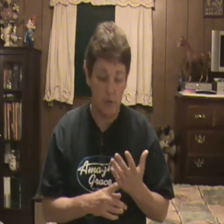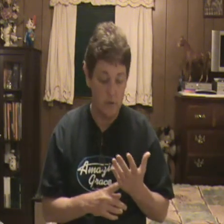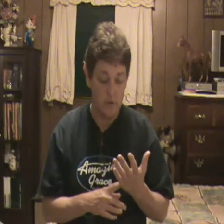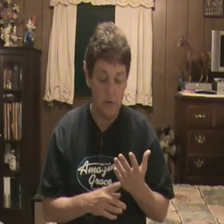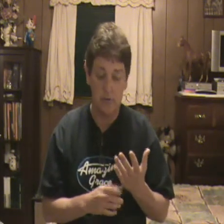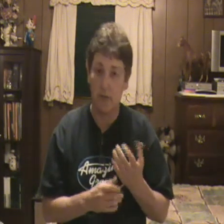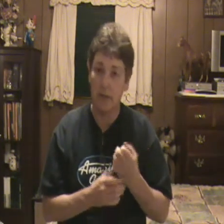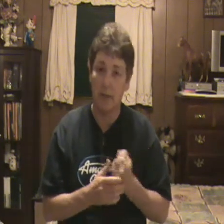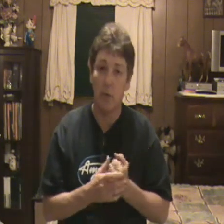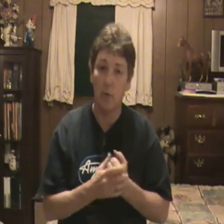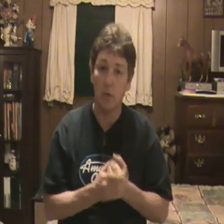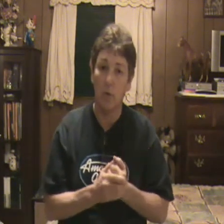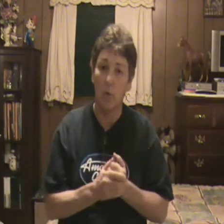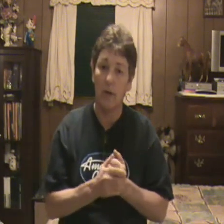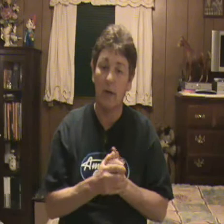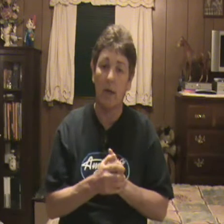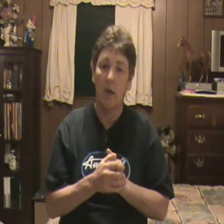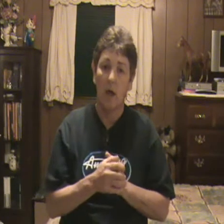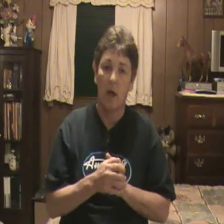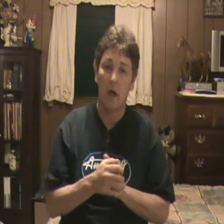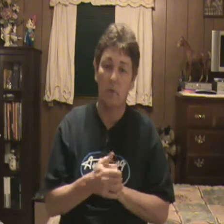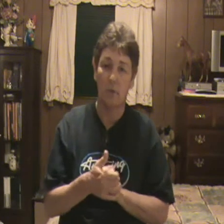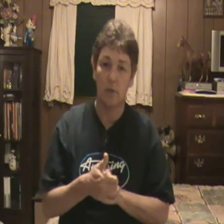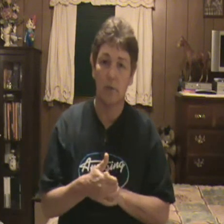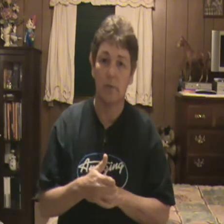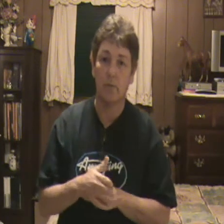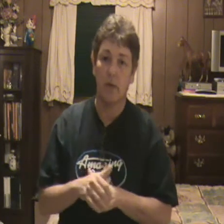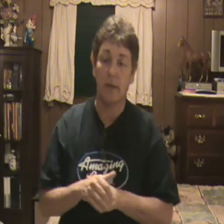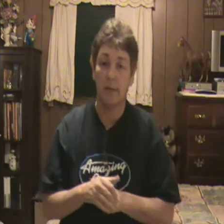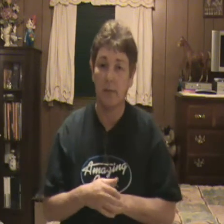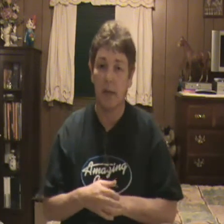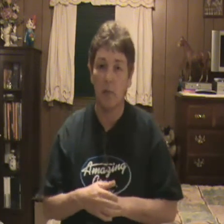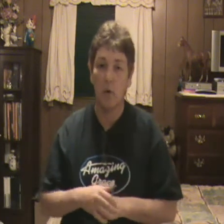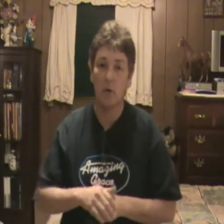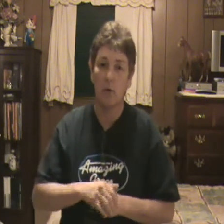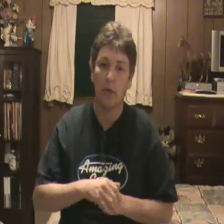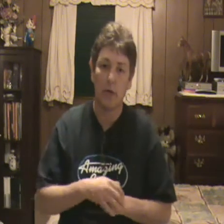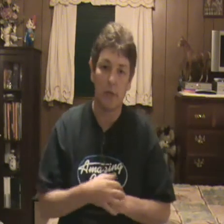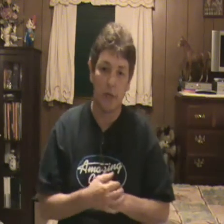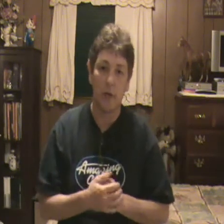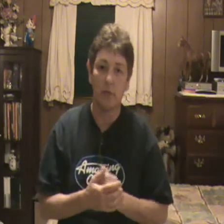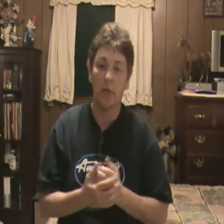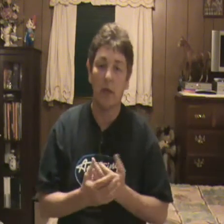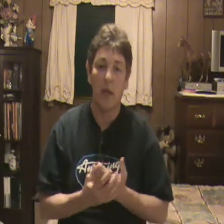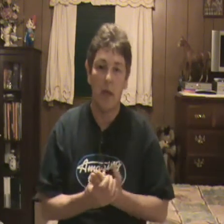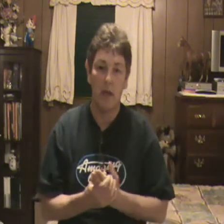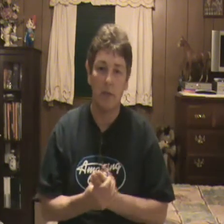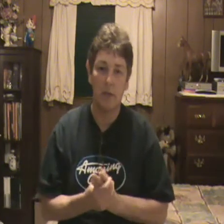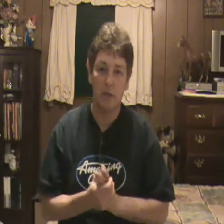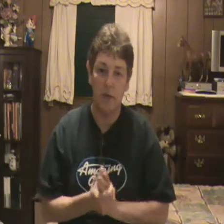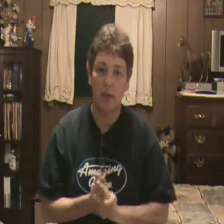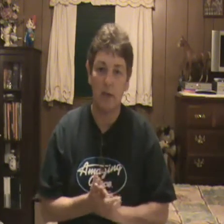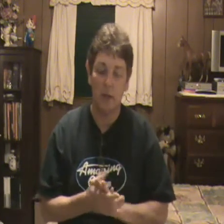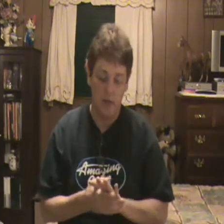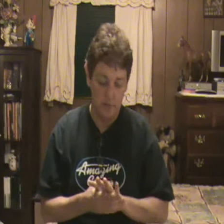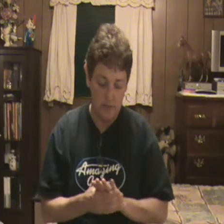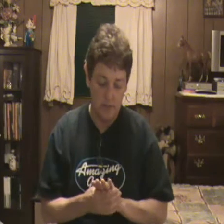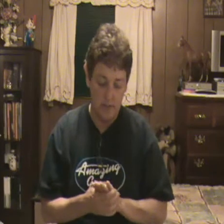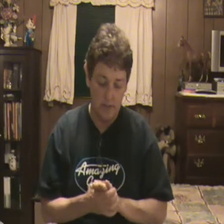surgery because mine came on real quick. I was doing some landscape work, doing a lot of shoveling, and that strained the tendon